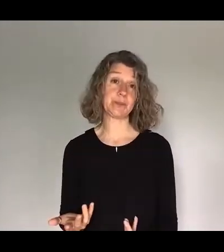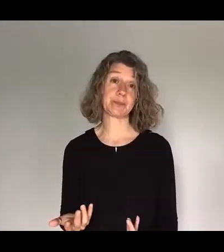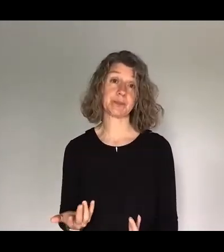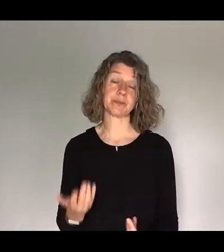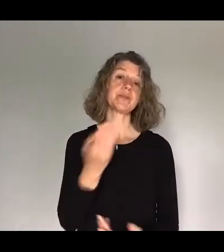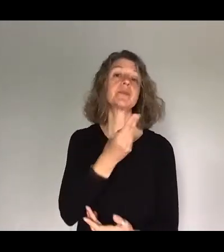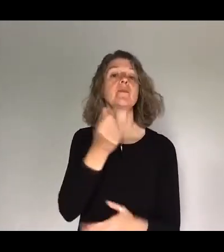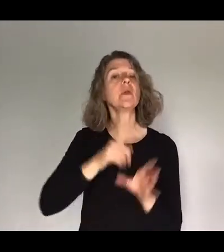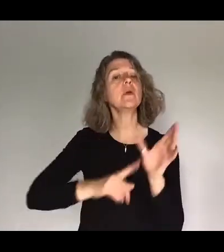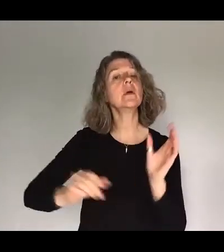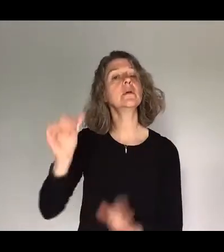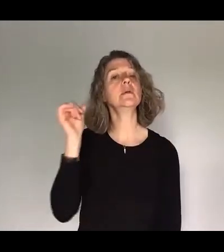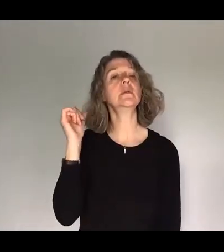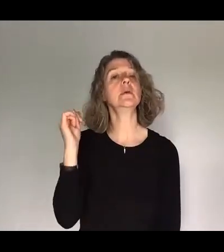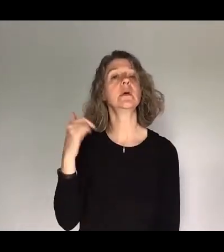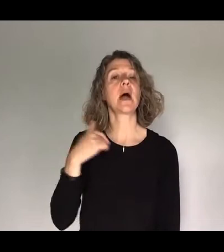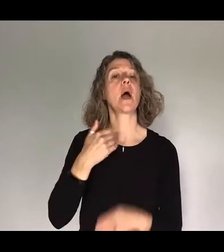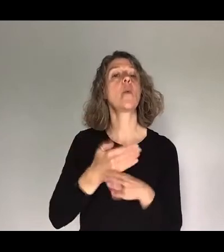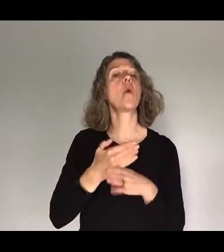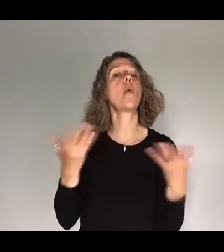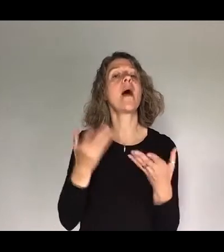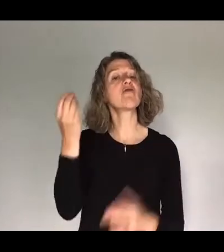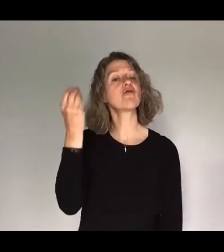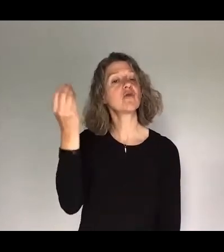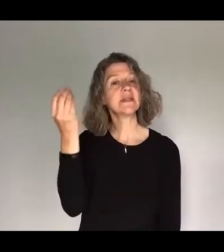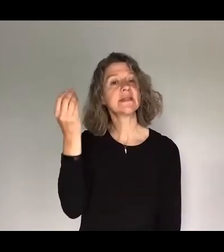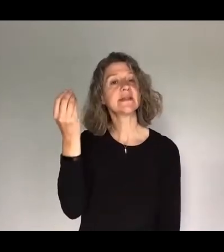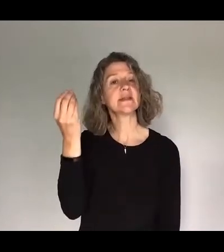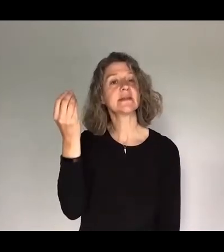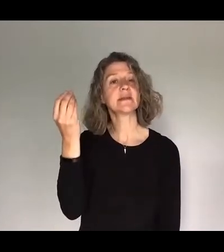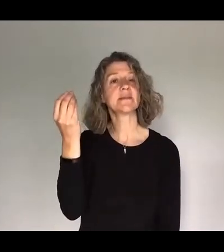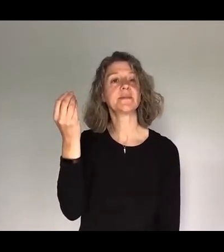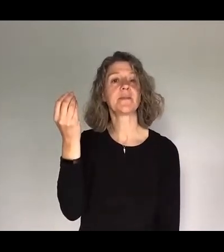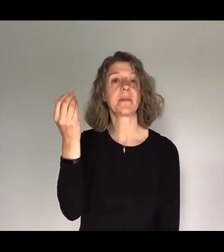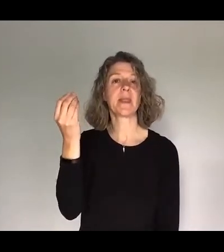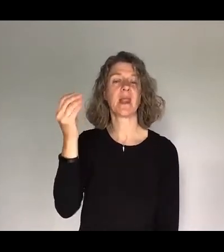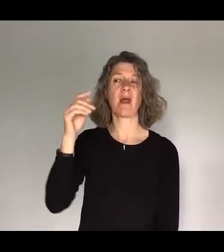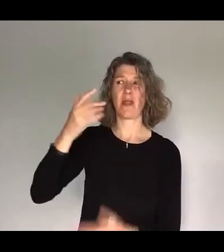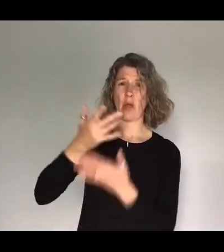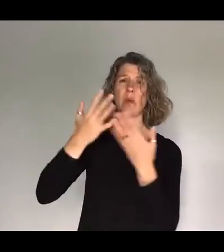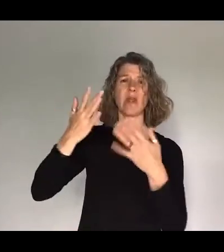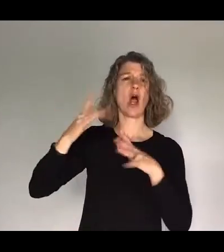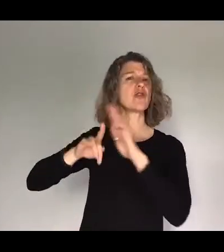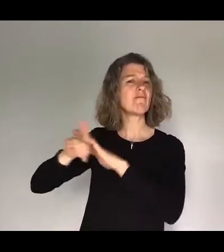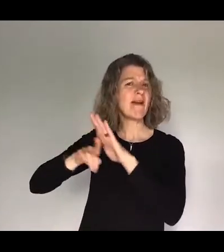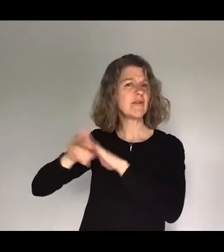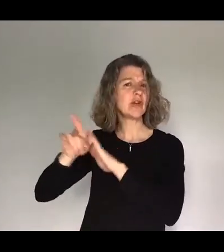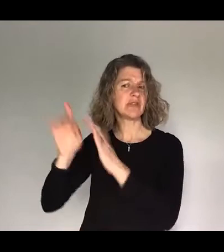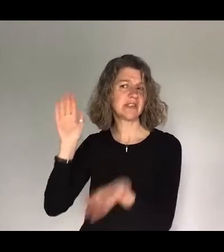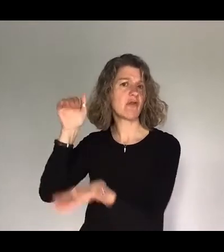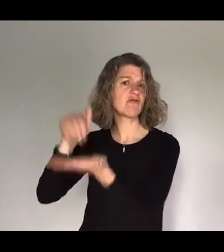I worked for a bit in Greece and it was at the time where there were lots and lots of refugees coming from all over the world to Greece and I was doing